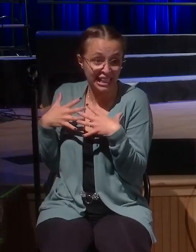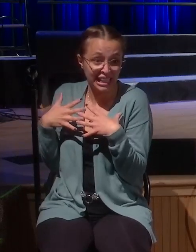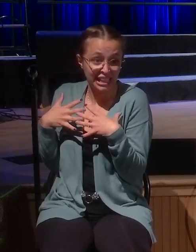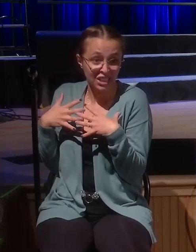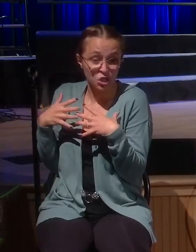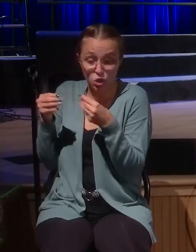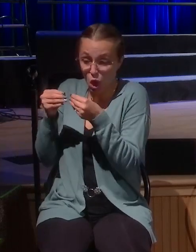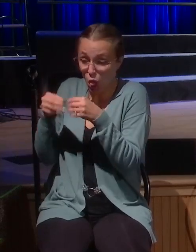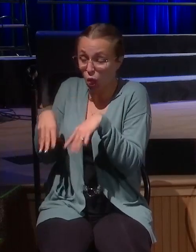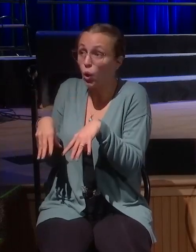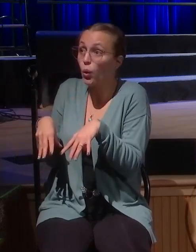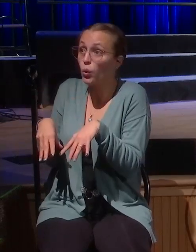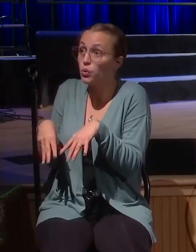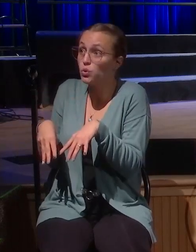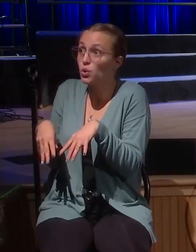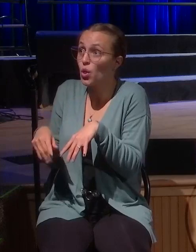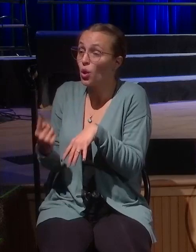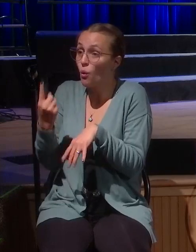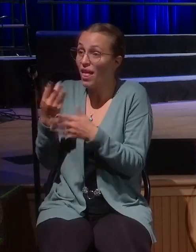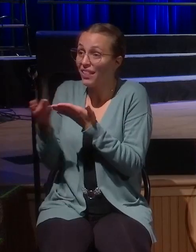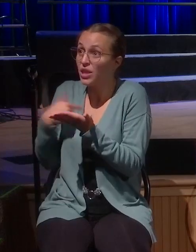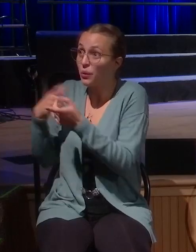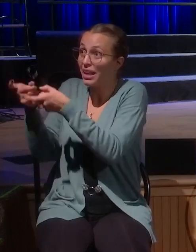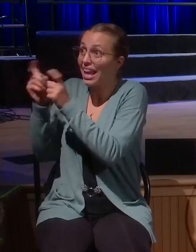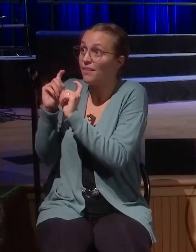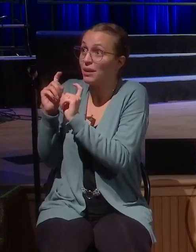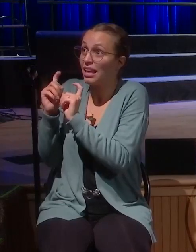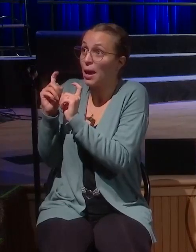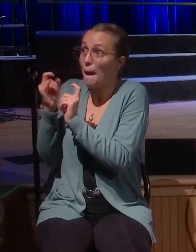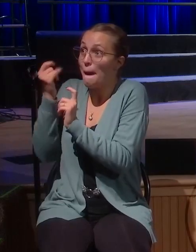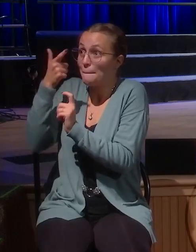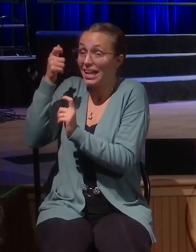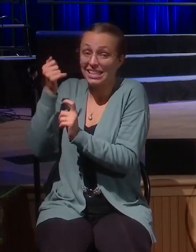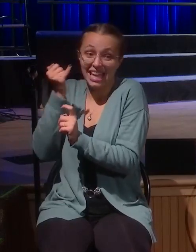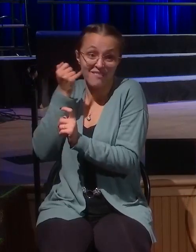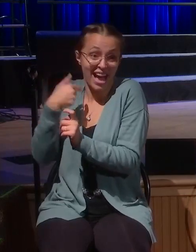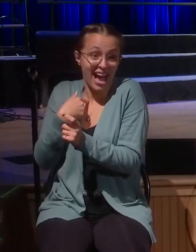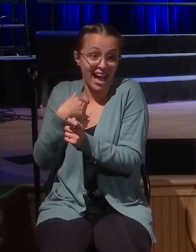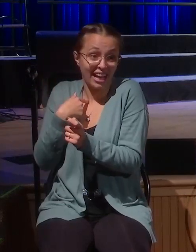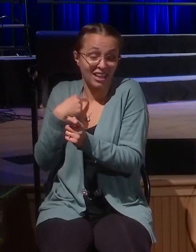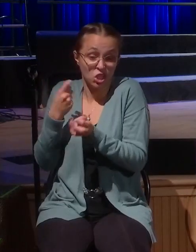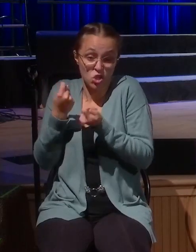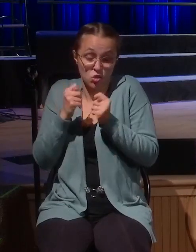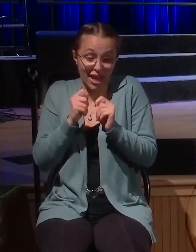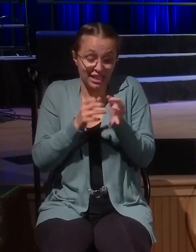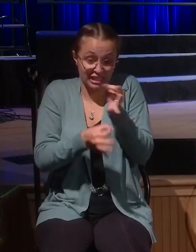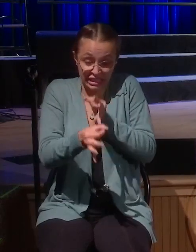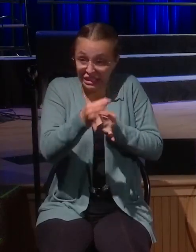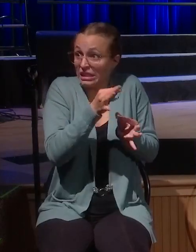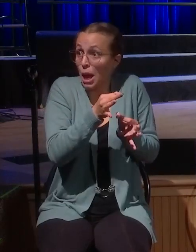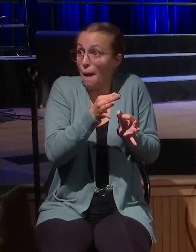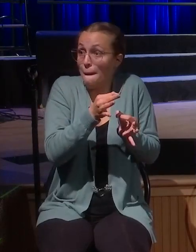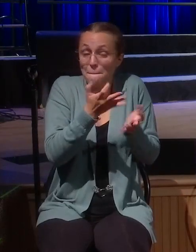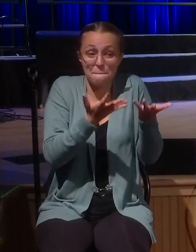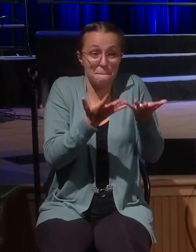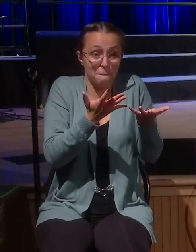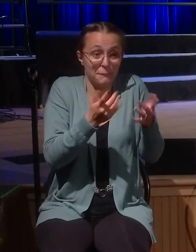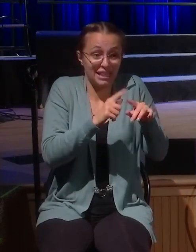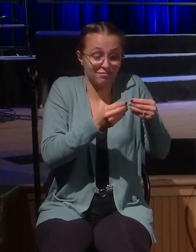lose what you gave me. Because what if I tried to trade and spend it and then I lost it and it was gone or I came back with less. I was